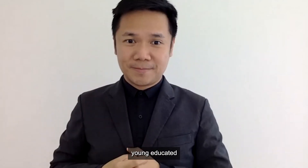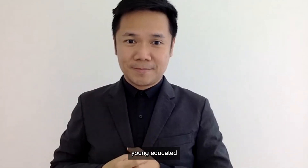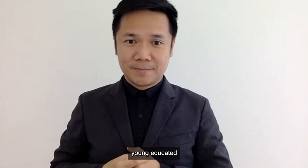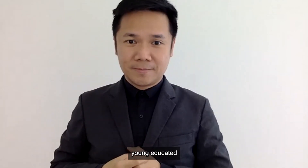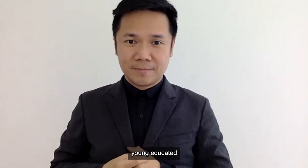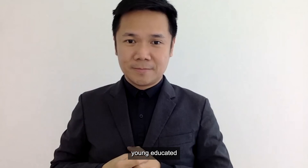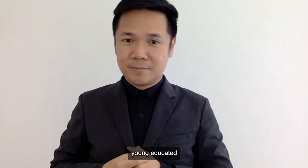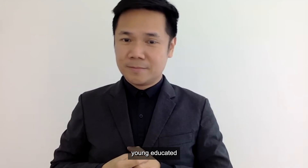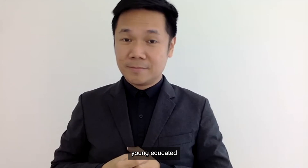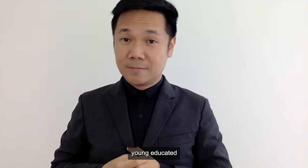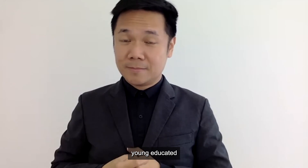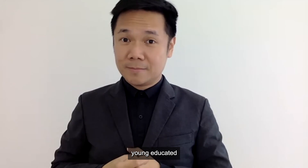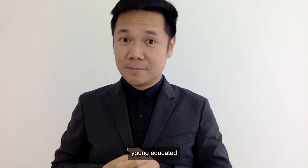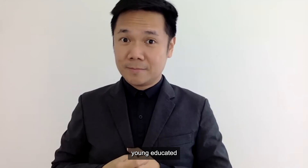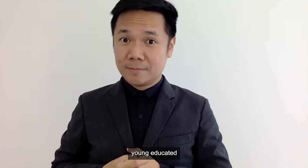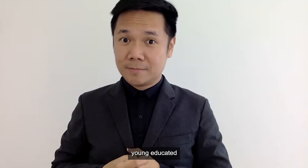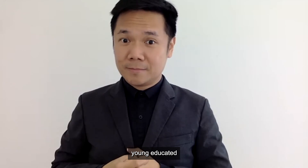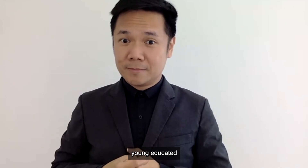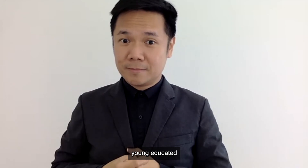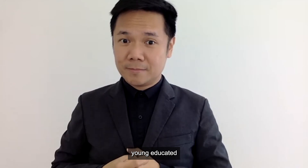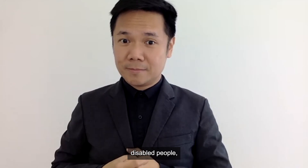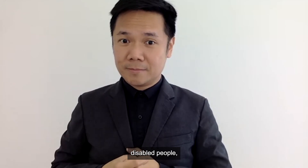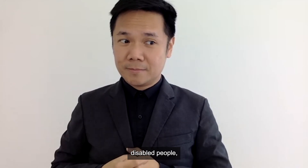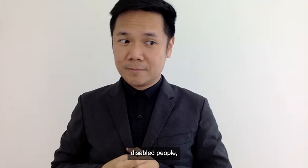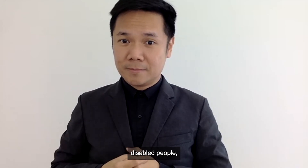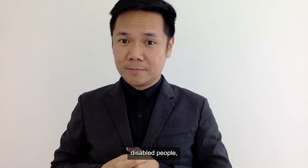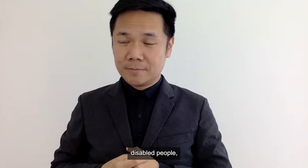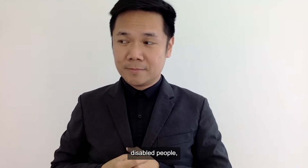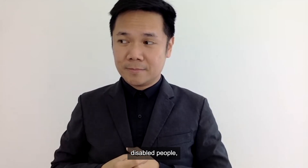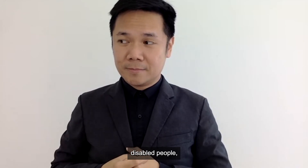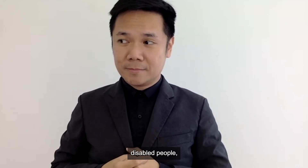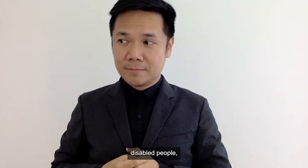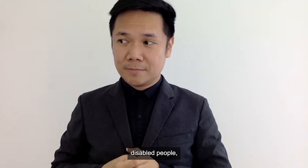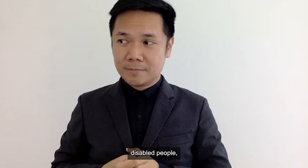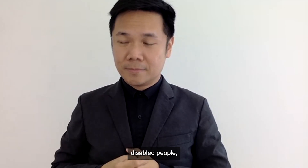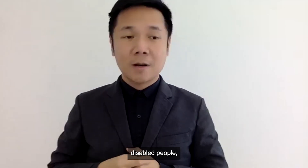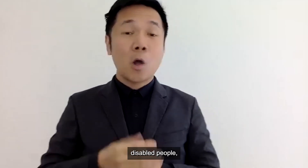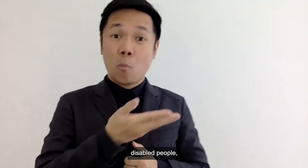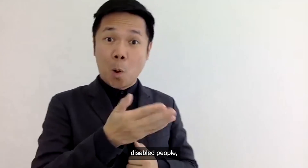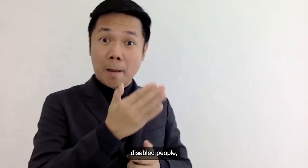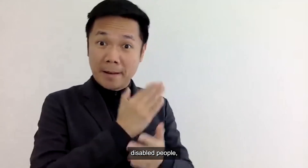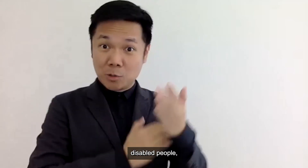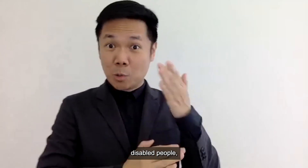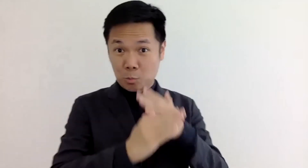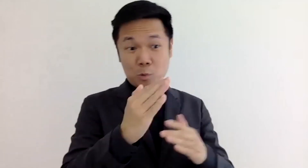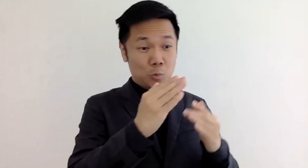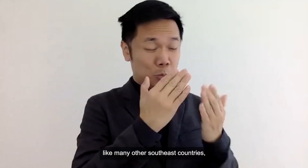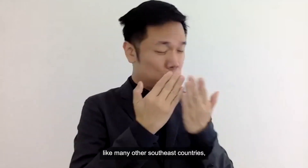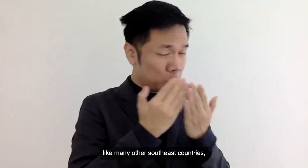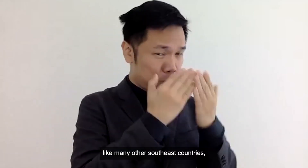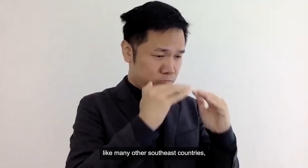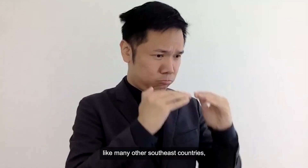as a young young young educated educated disabled disabled people in